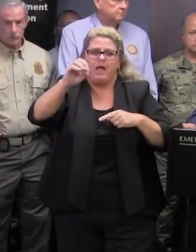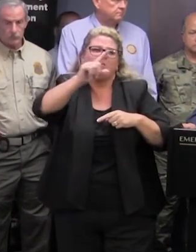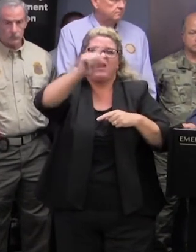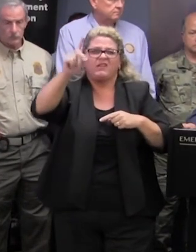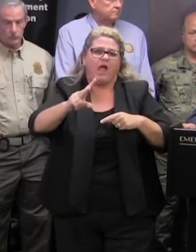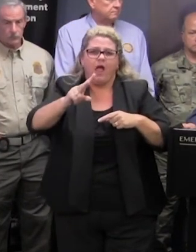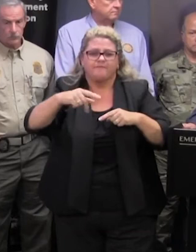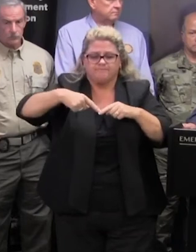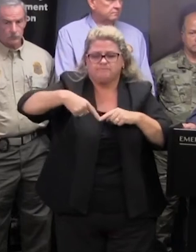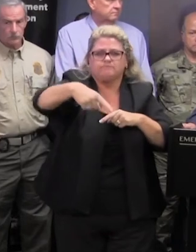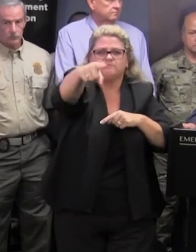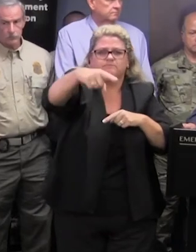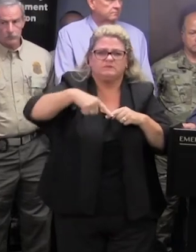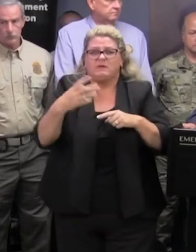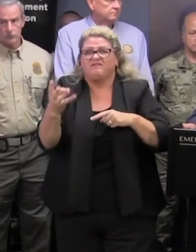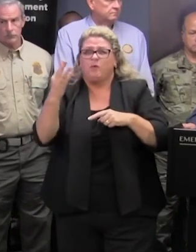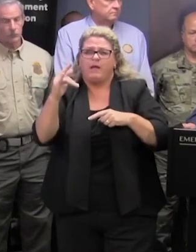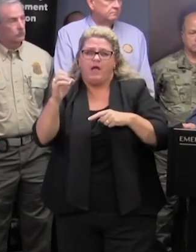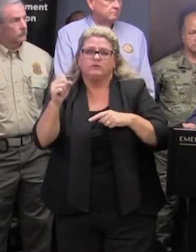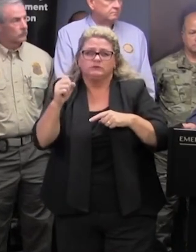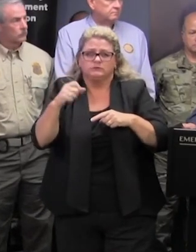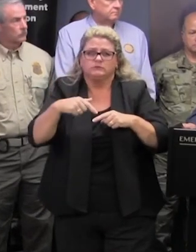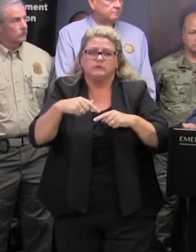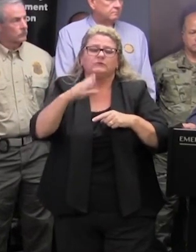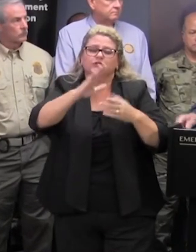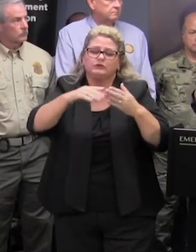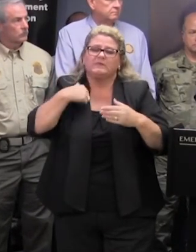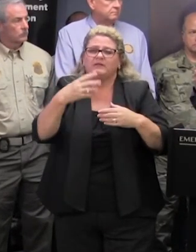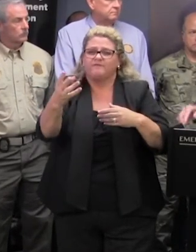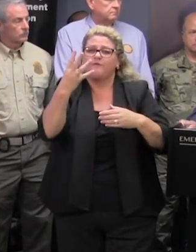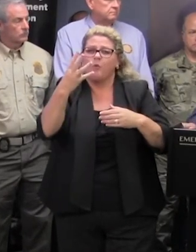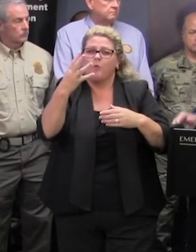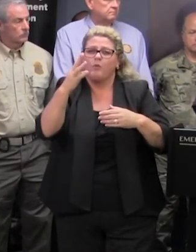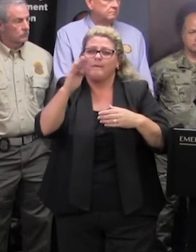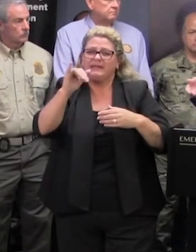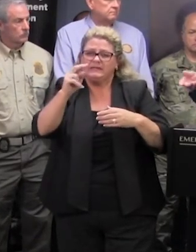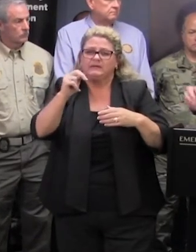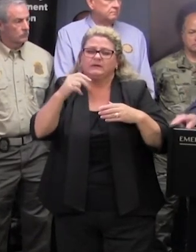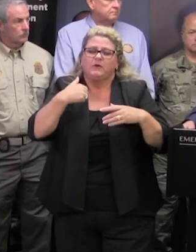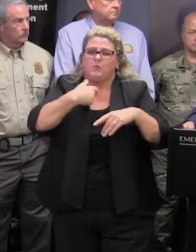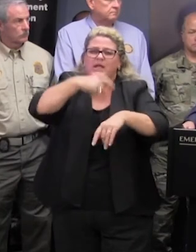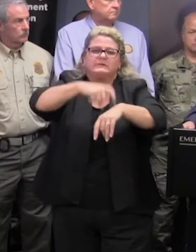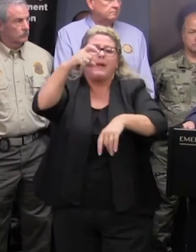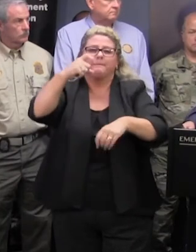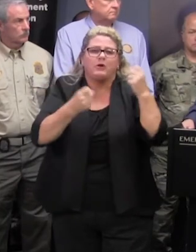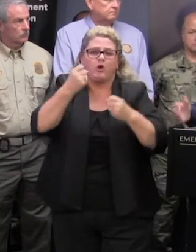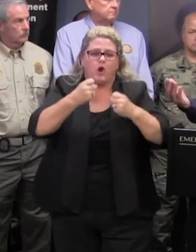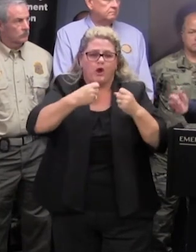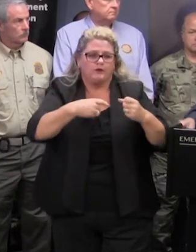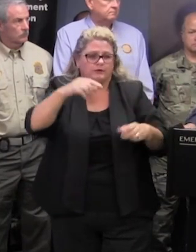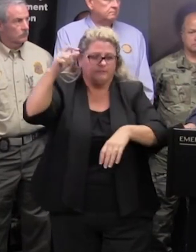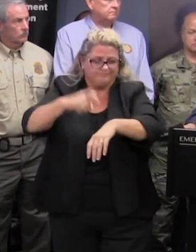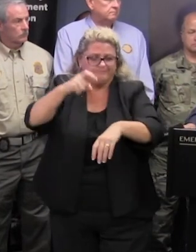granger site uh just south of conway on that bypass we've timed a few vehicles just in test in anticipation